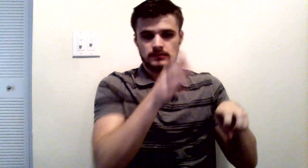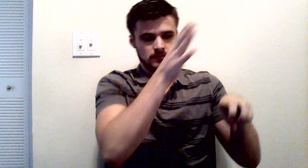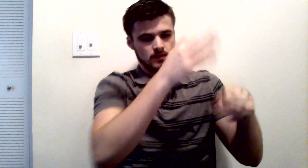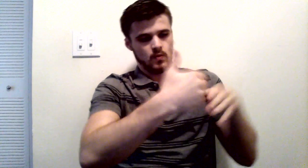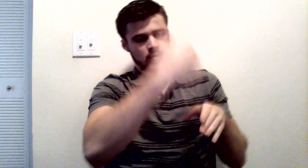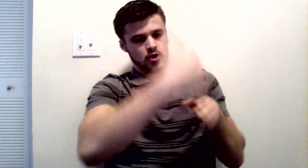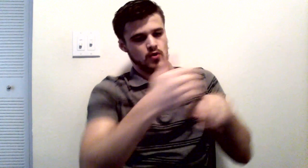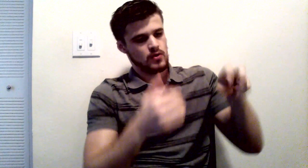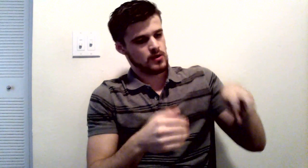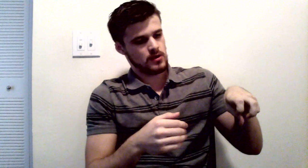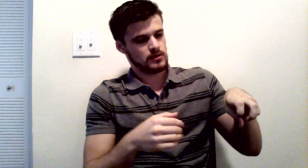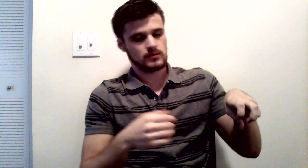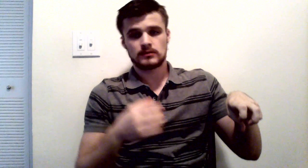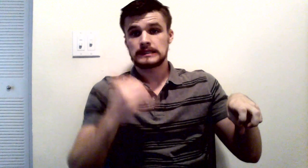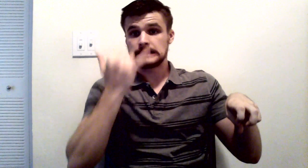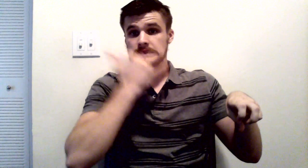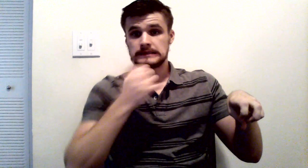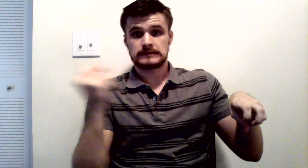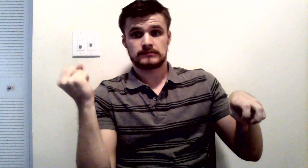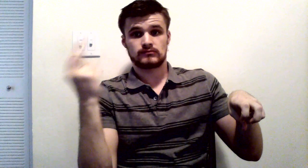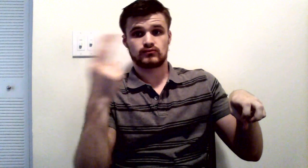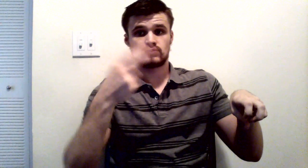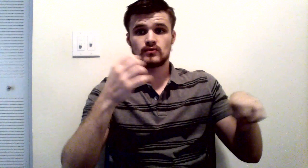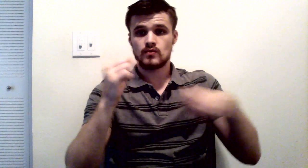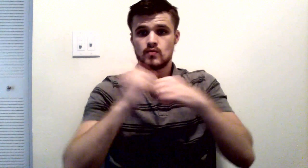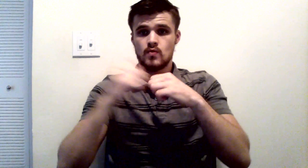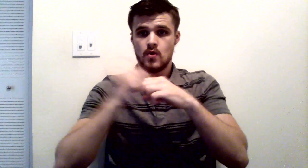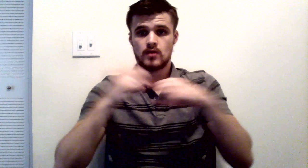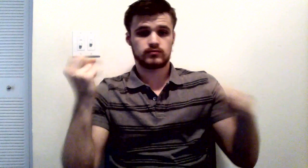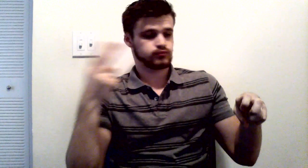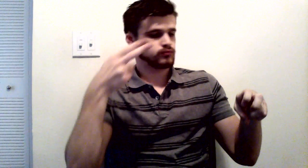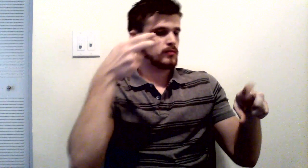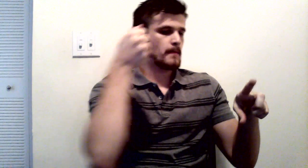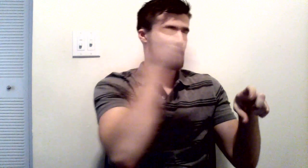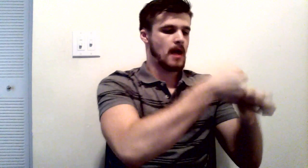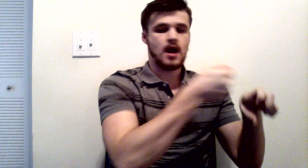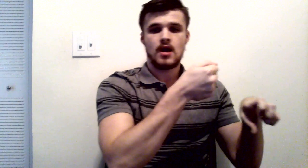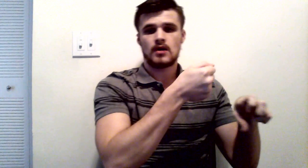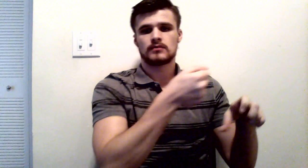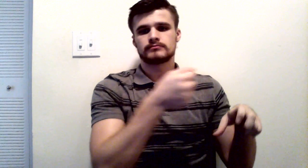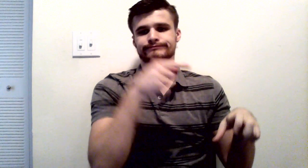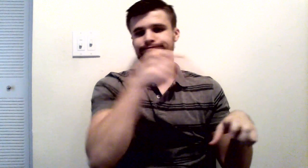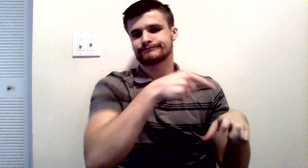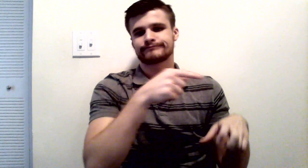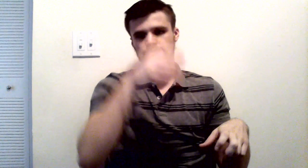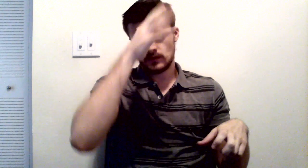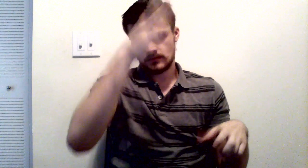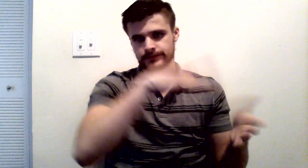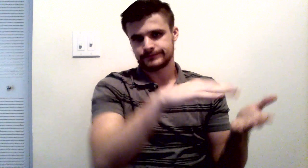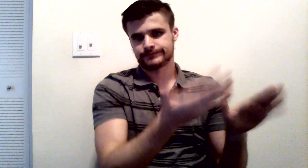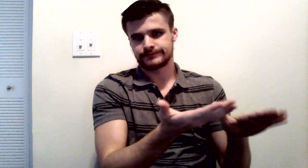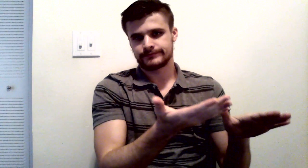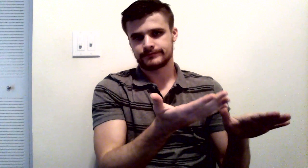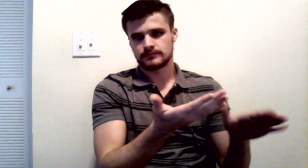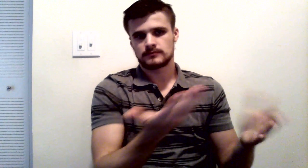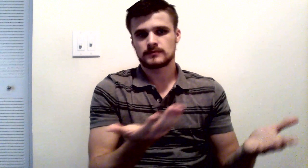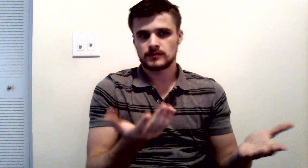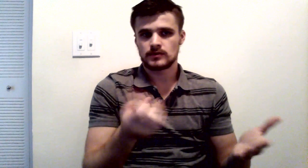And he is killed. The actus rea is murdered. But what is the mens